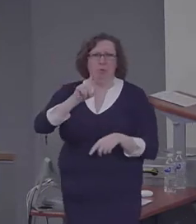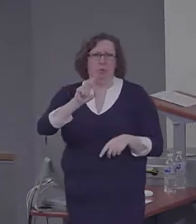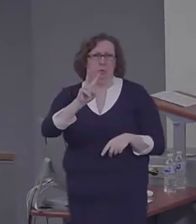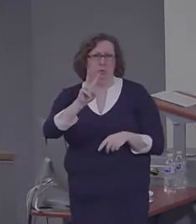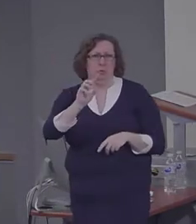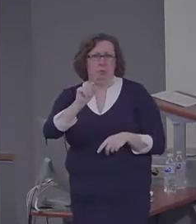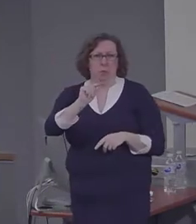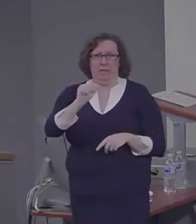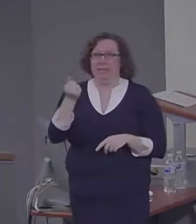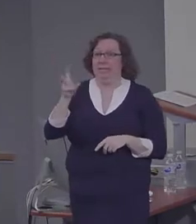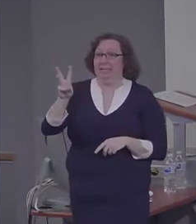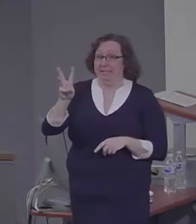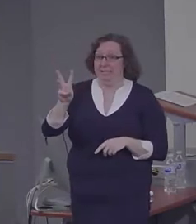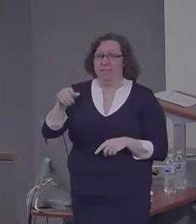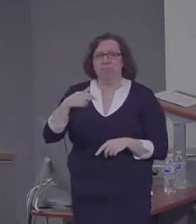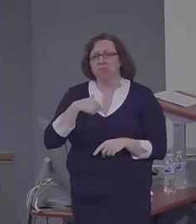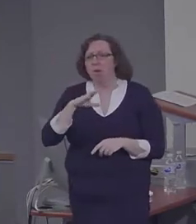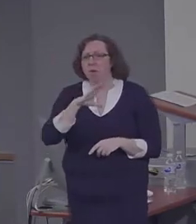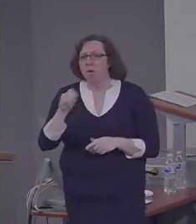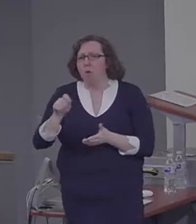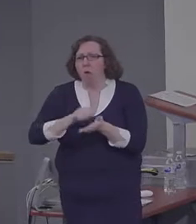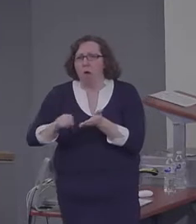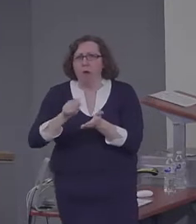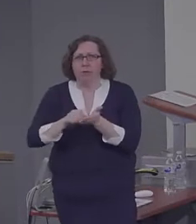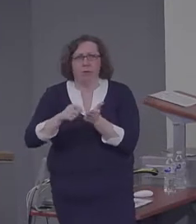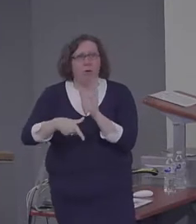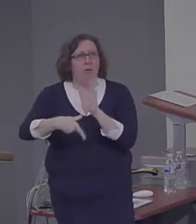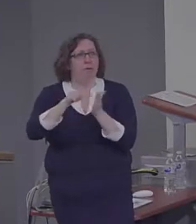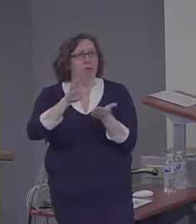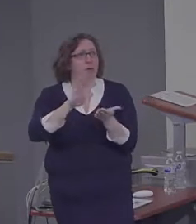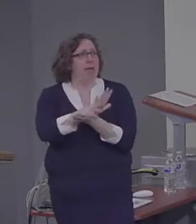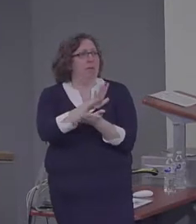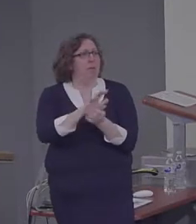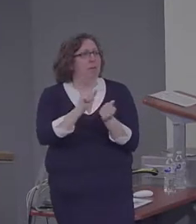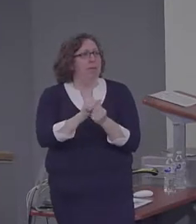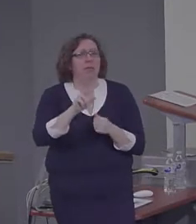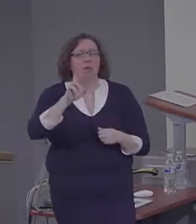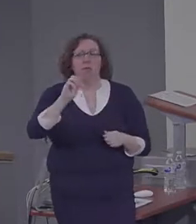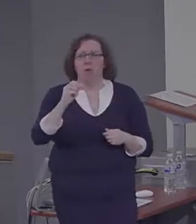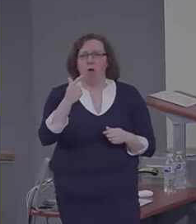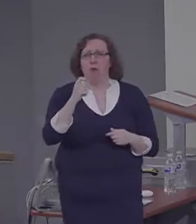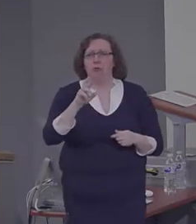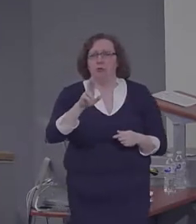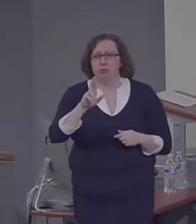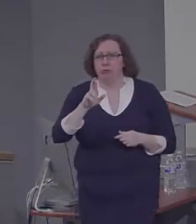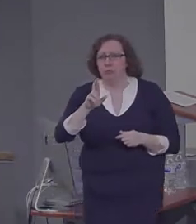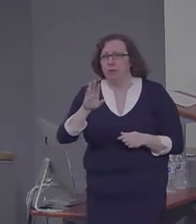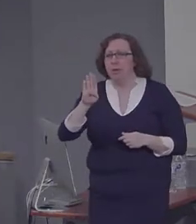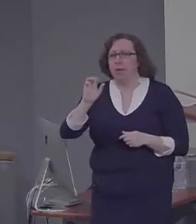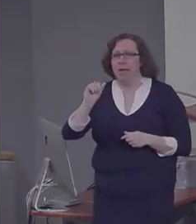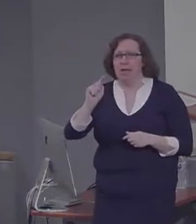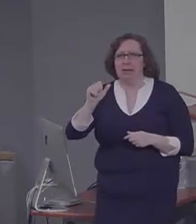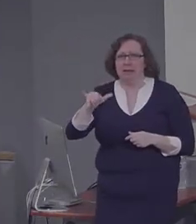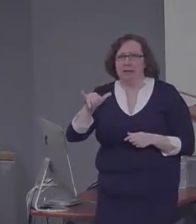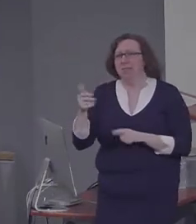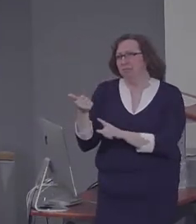I co-authored a review paper with Roger Beatty, who's currently a post-doc in my lab, and a couple of other collaborators